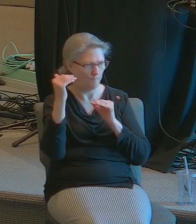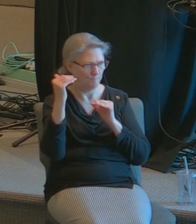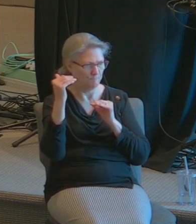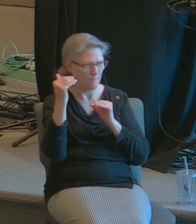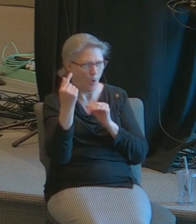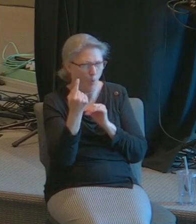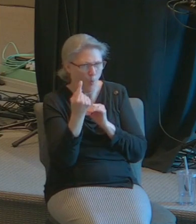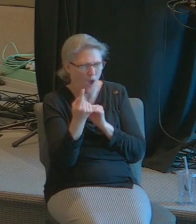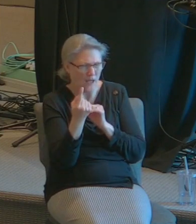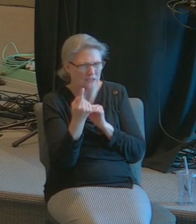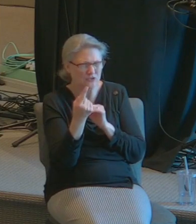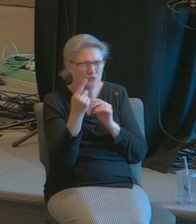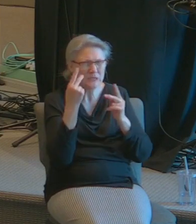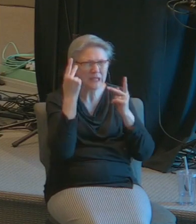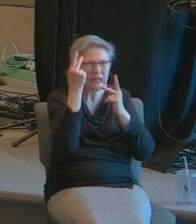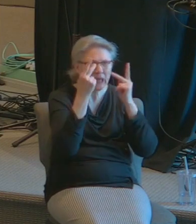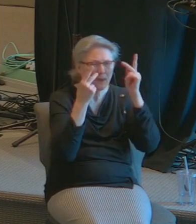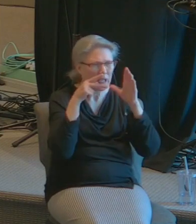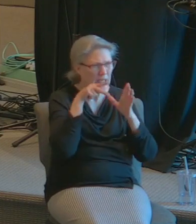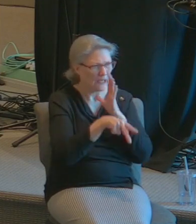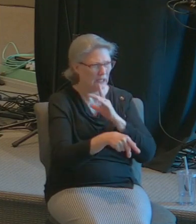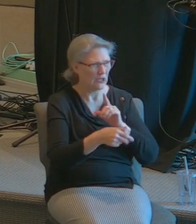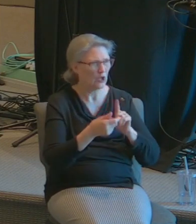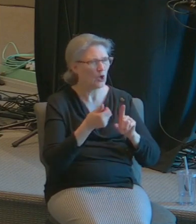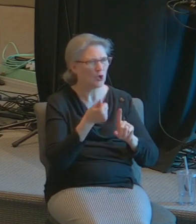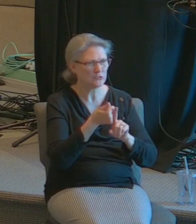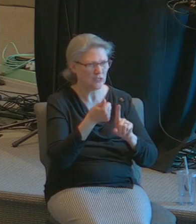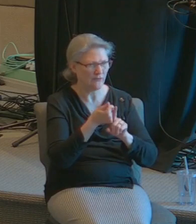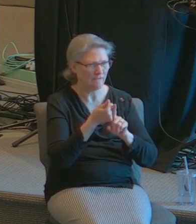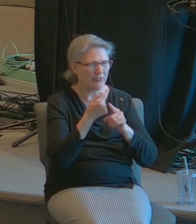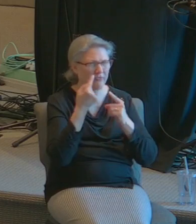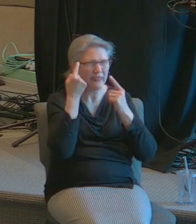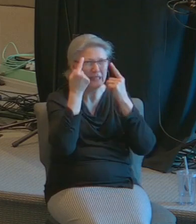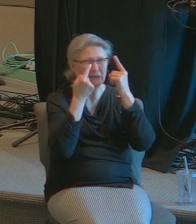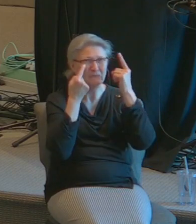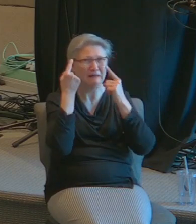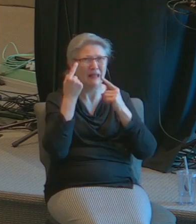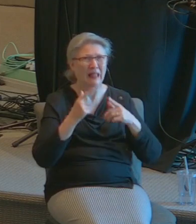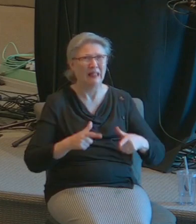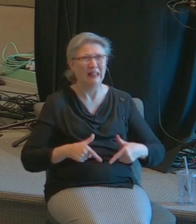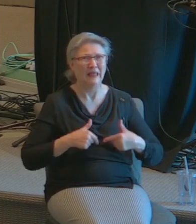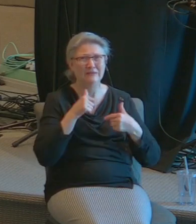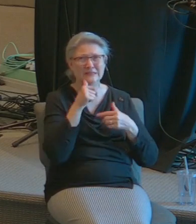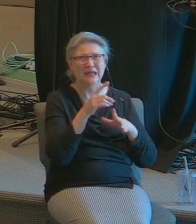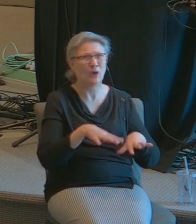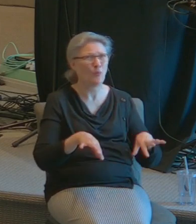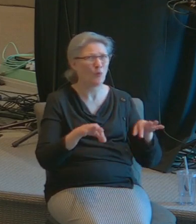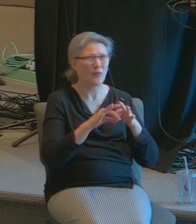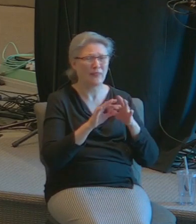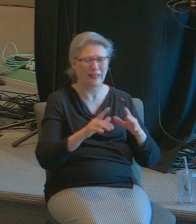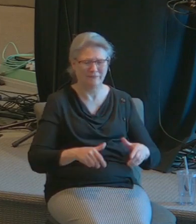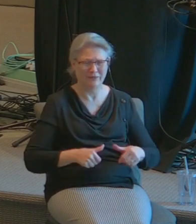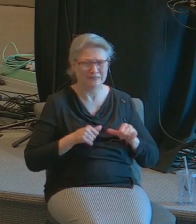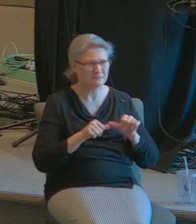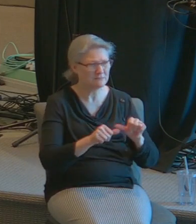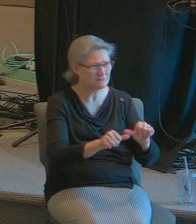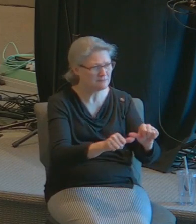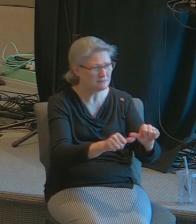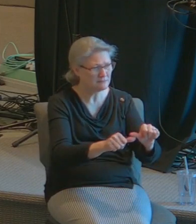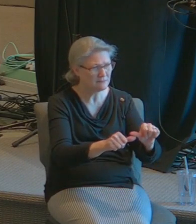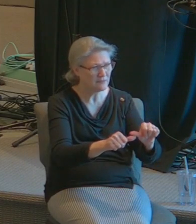contemplating suicide life's no longer worth living okay